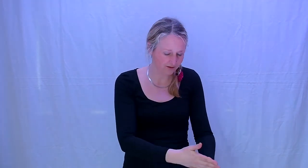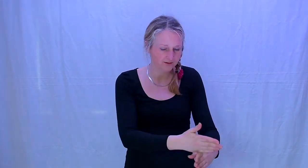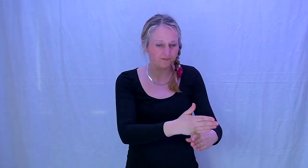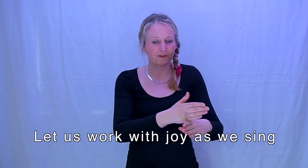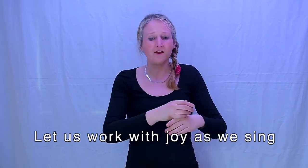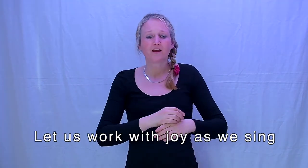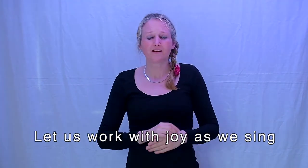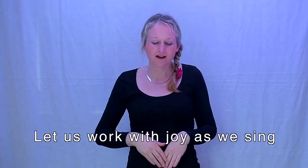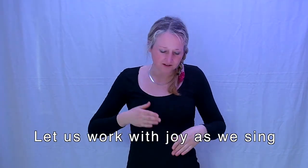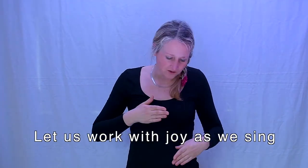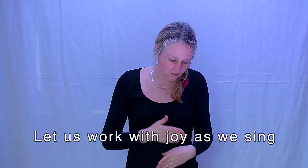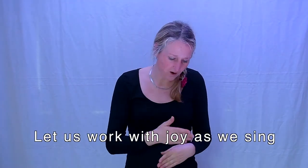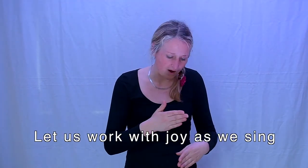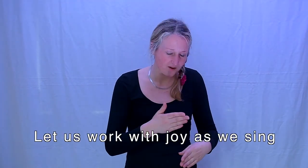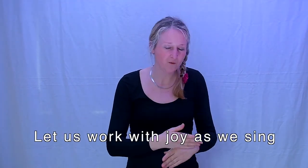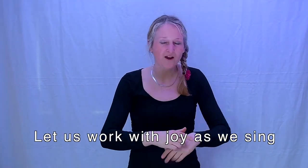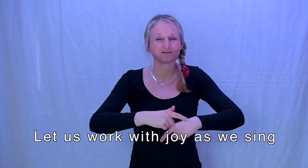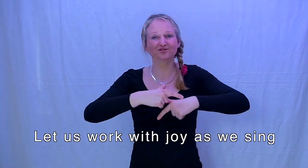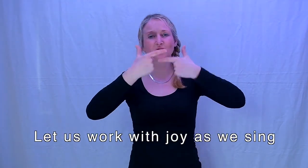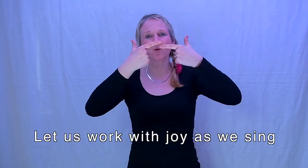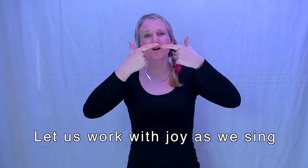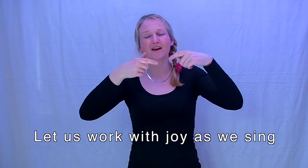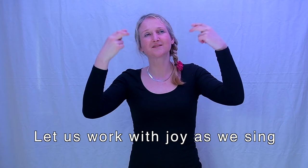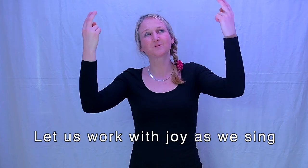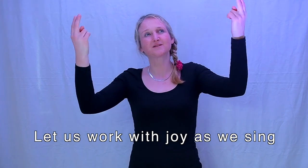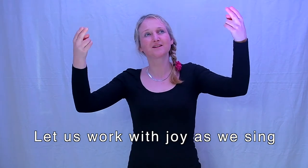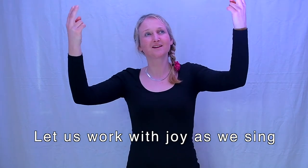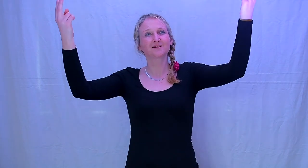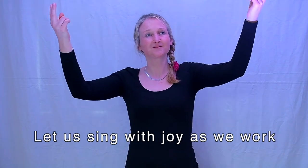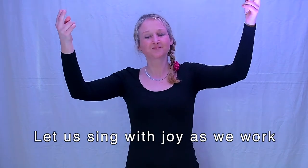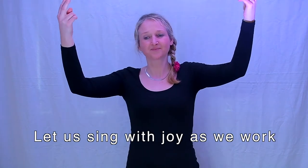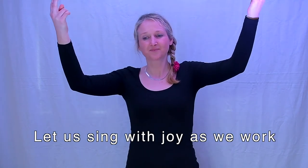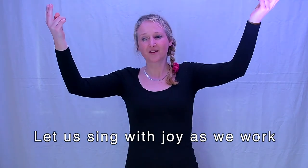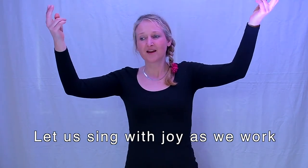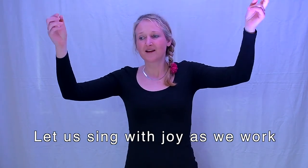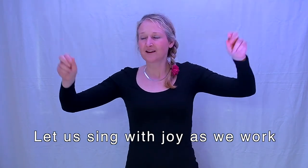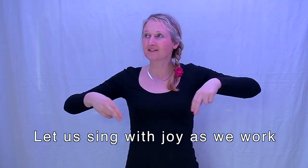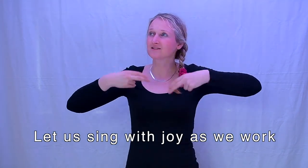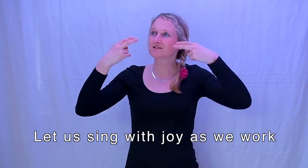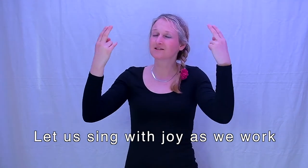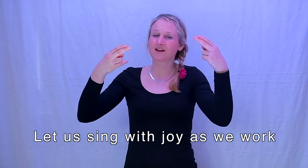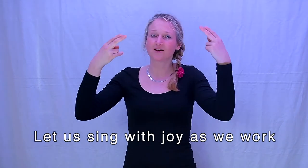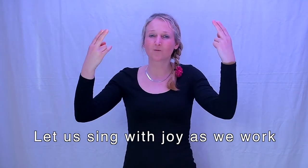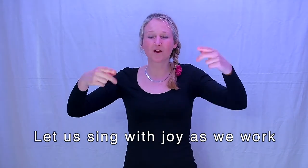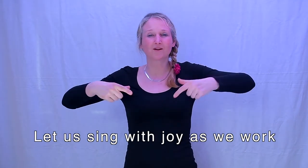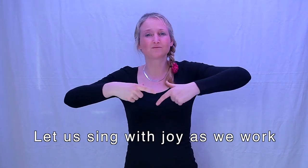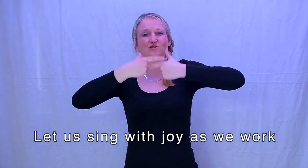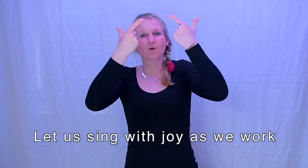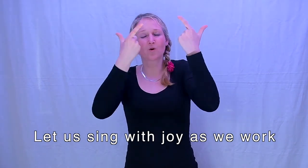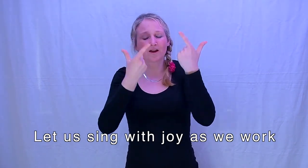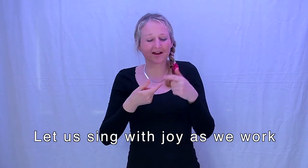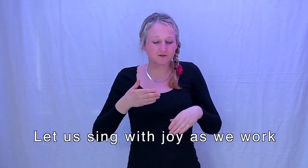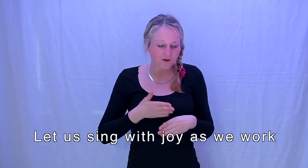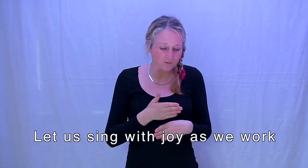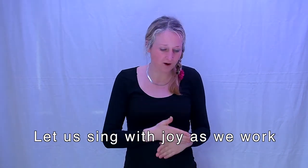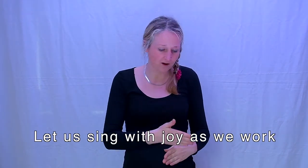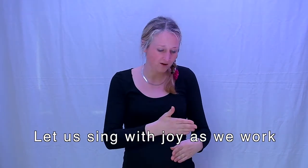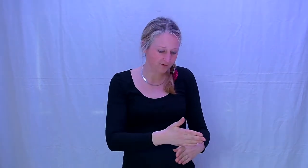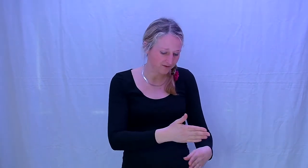Let us work with joy as we sing Let us sing with joy as we work